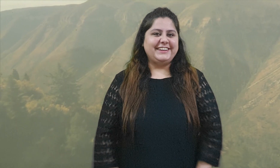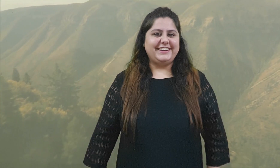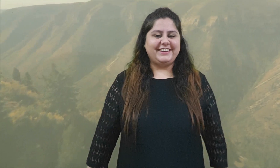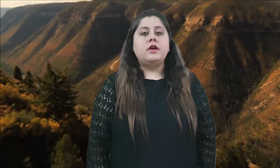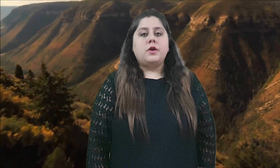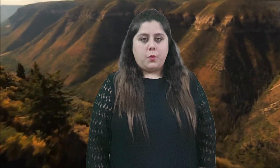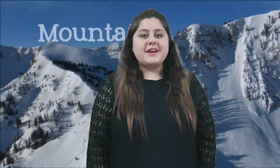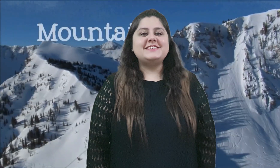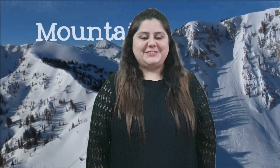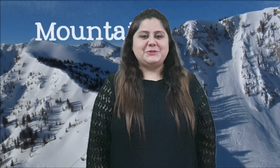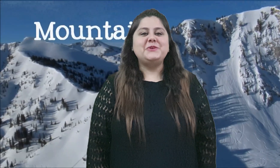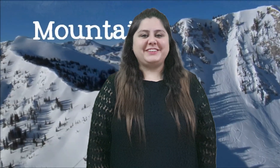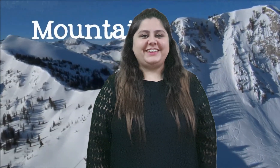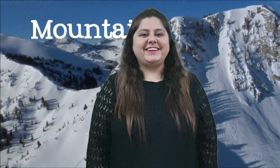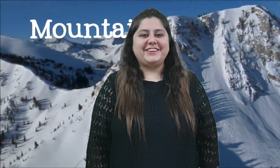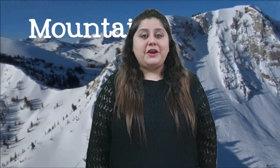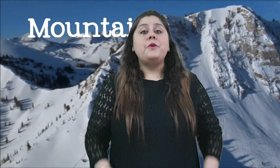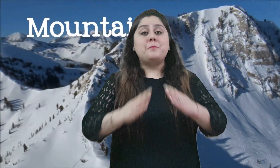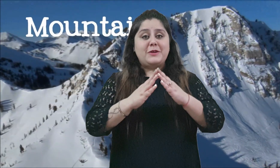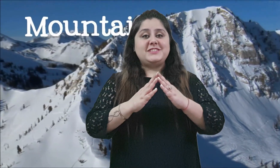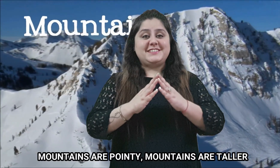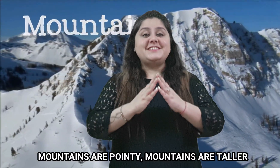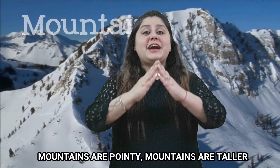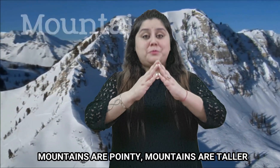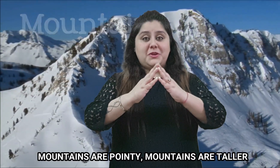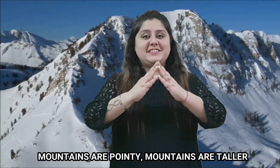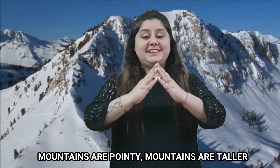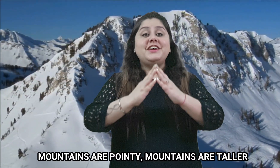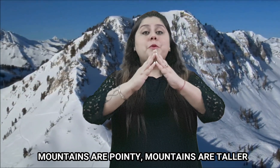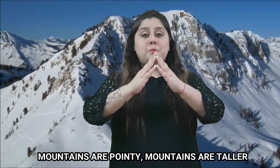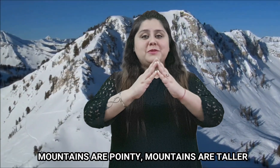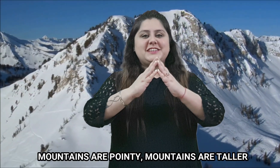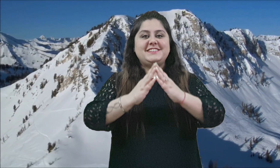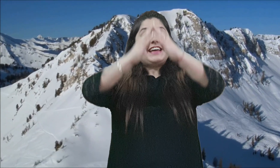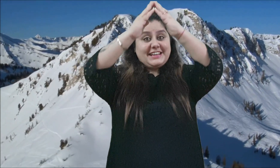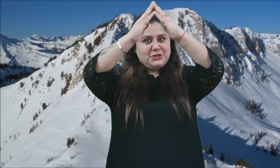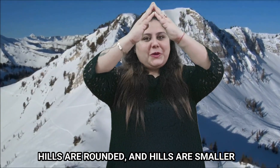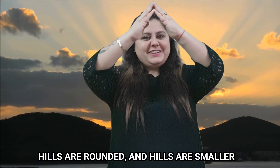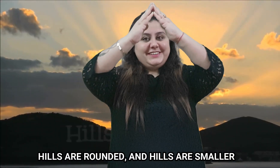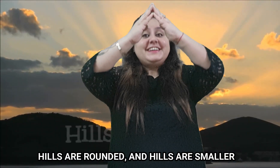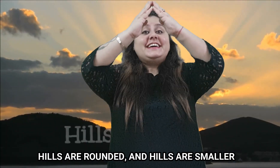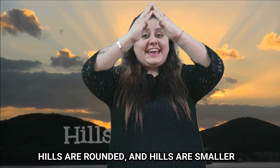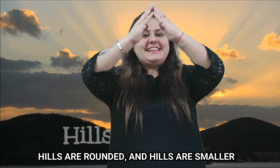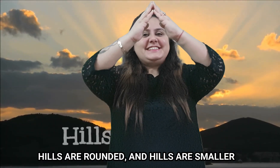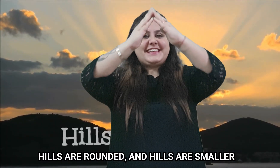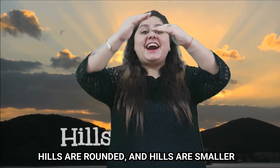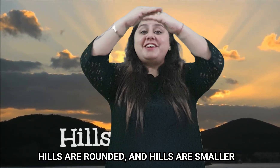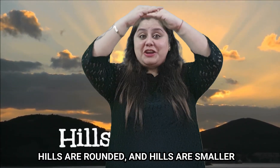One, two, three, four. Mountains are pointy. Mountains are taller. Hills are rounded